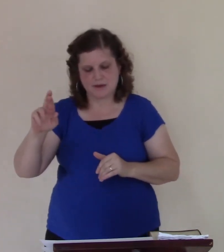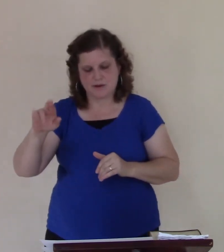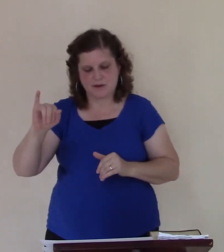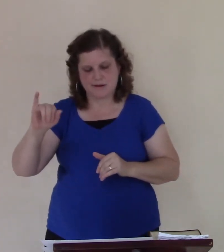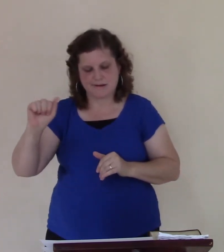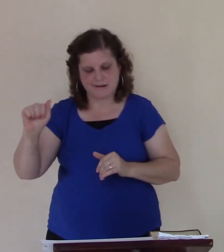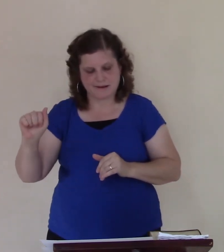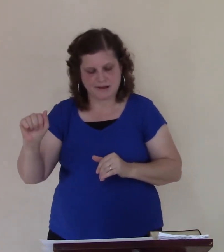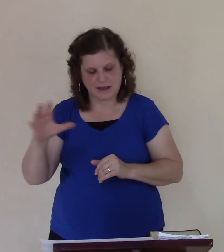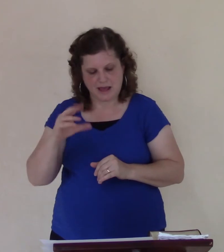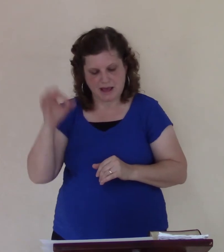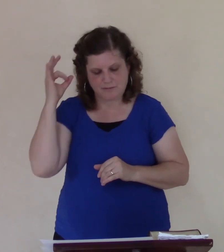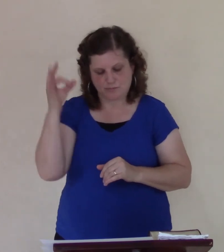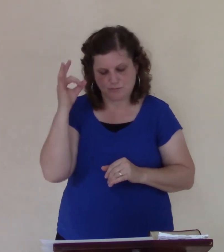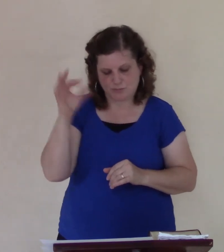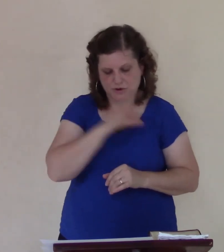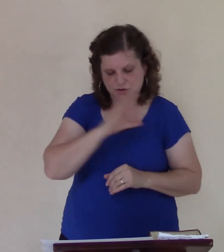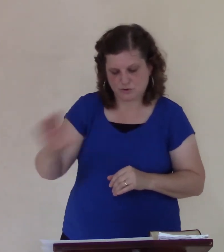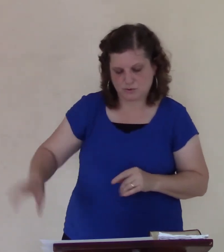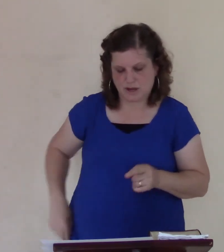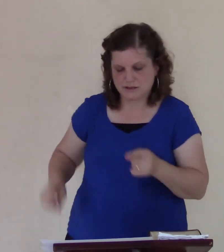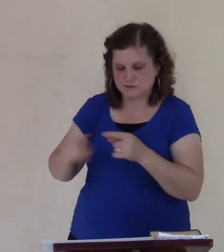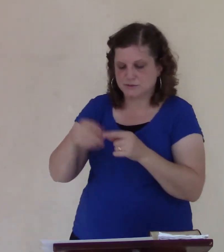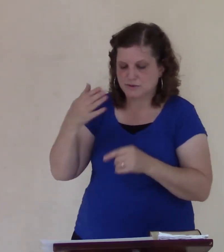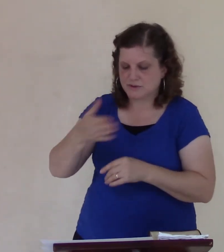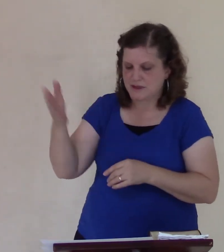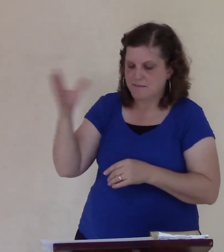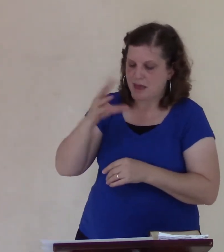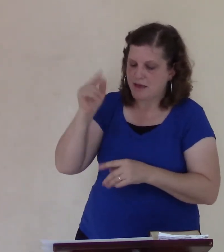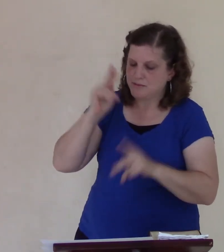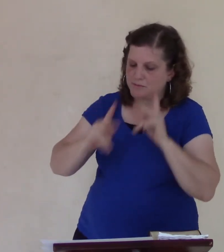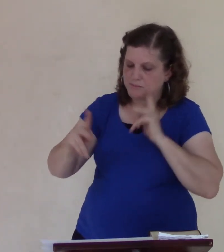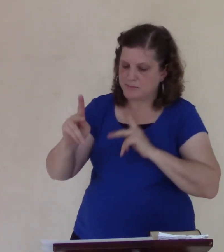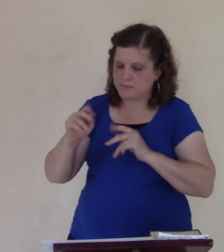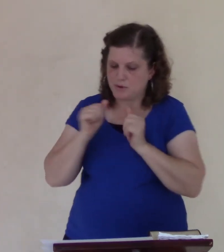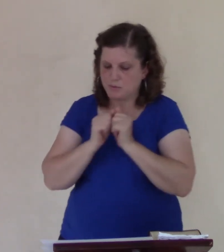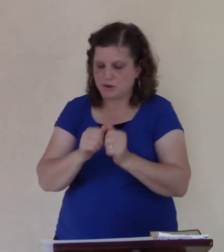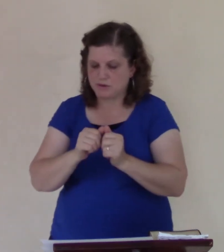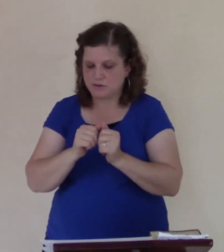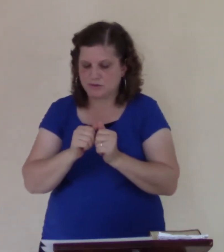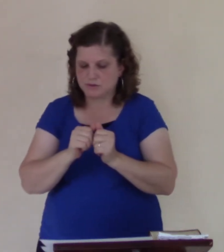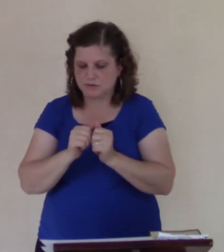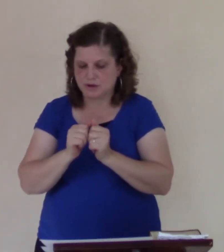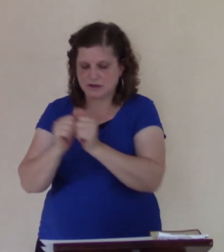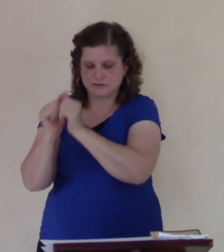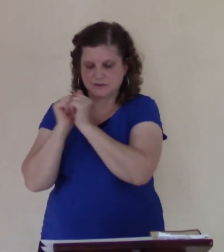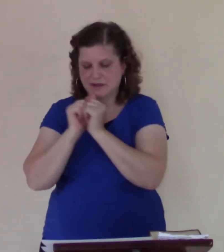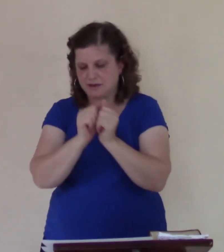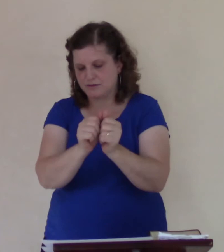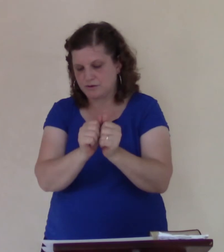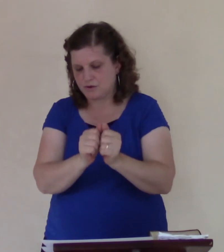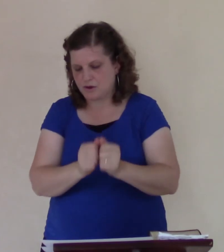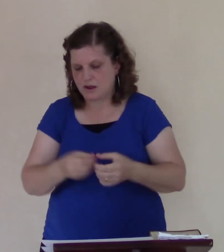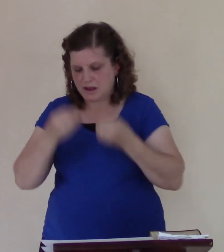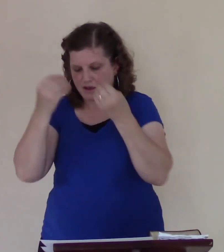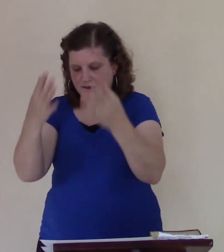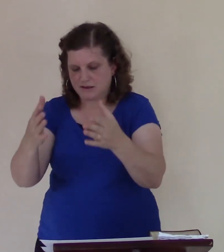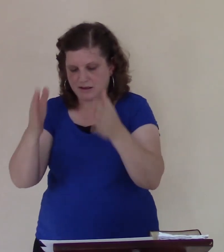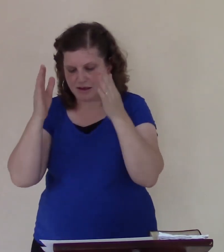which he did dressed with clean spirits cried and loud voices came out of many who don't possess of them and many taken with